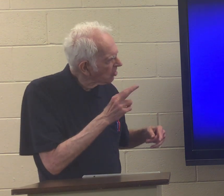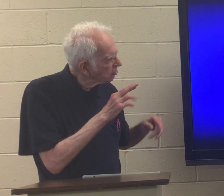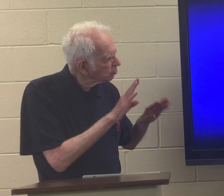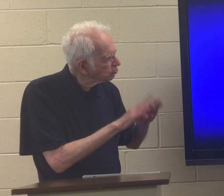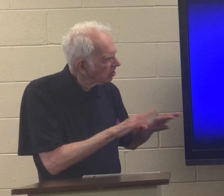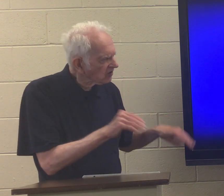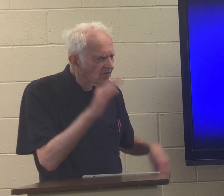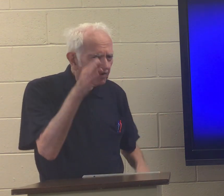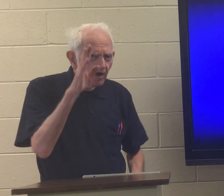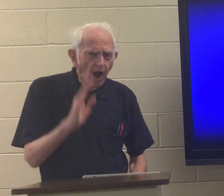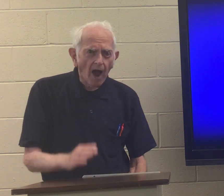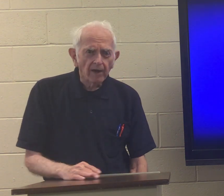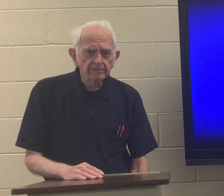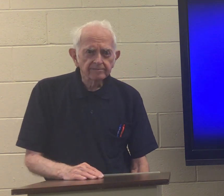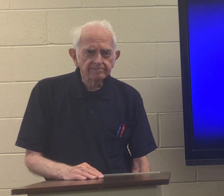are the children of God